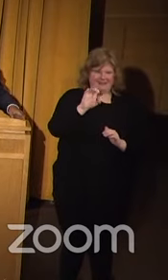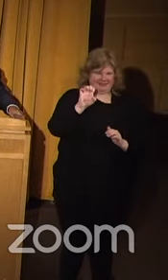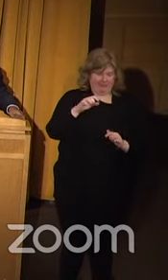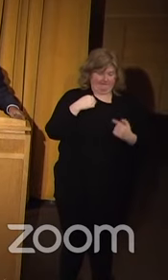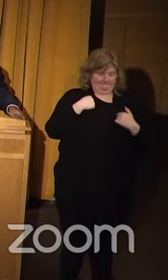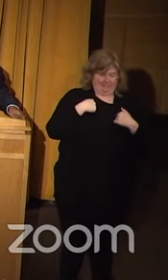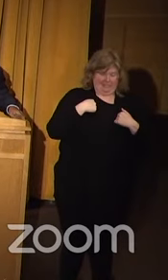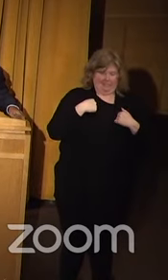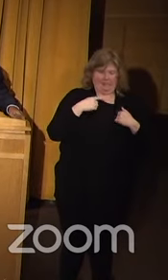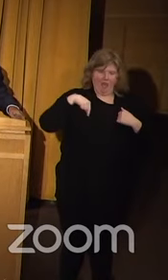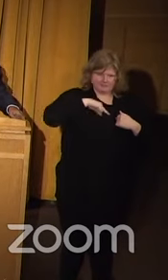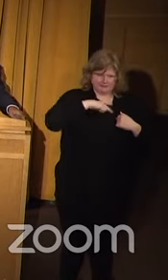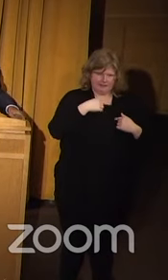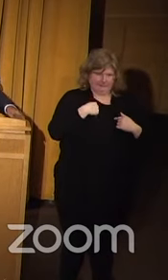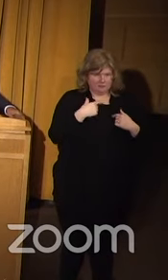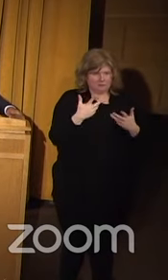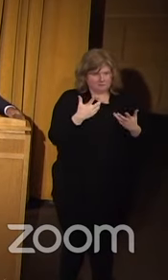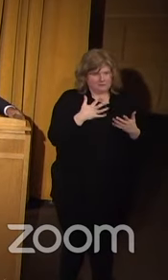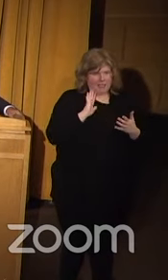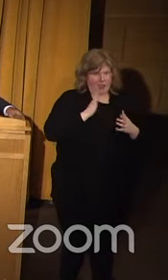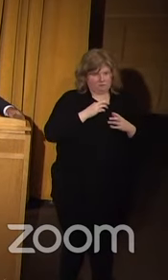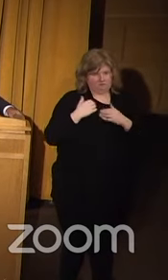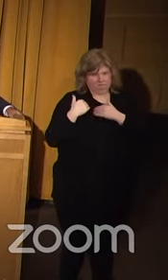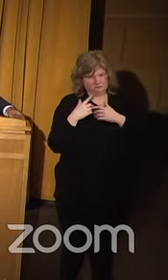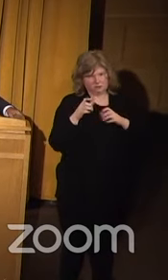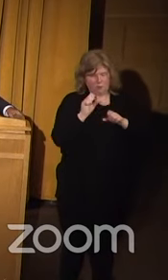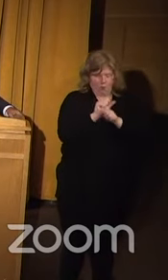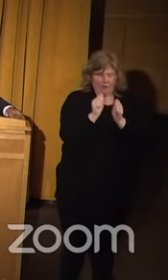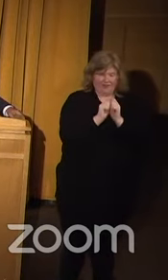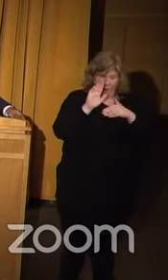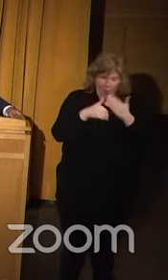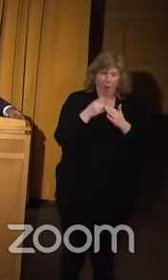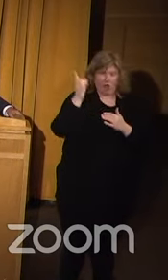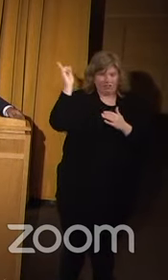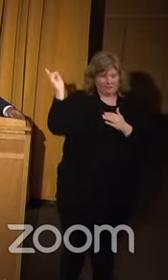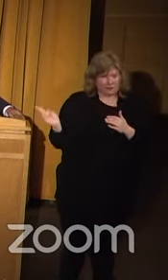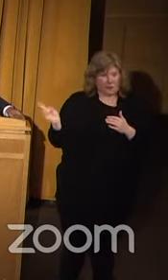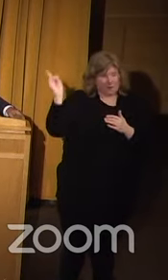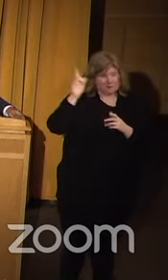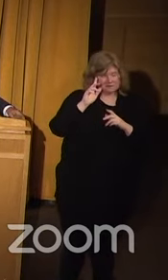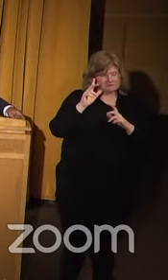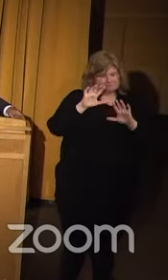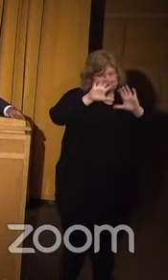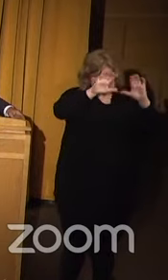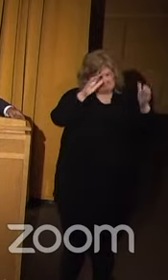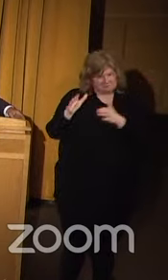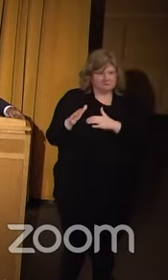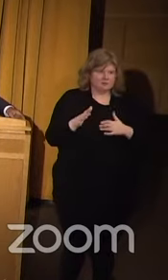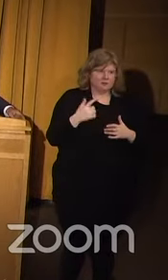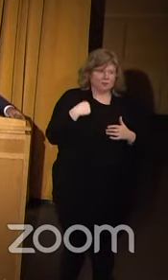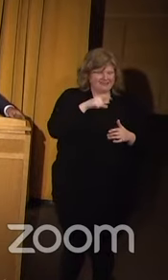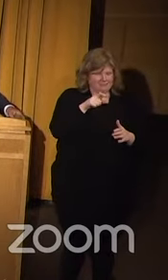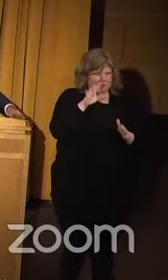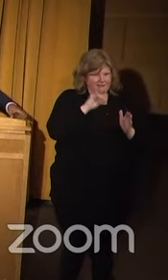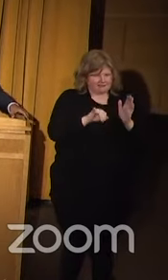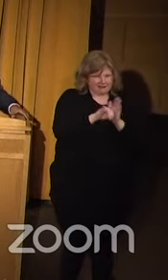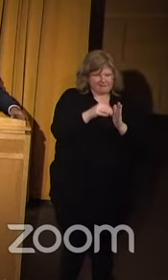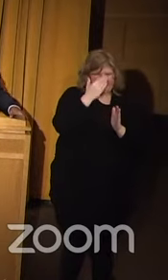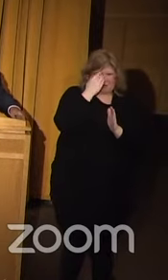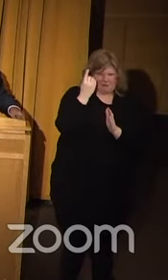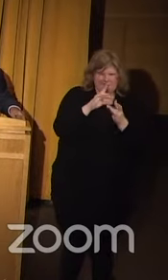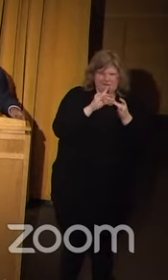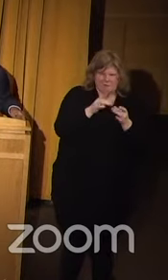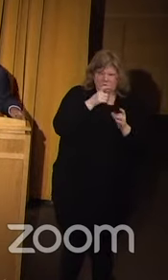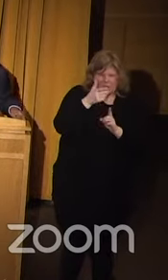us and me, to work with all these groups. So this map allows us to identify them and to know something about their work